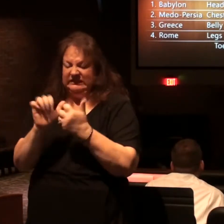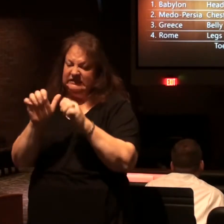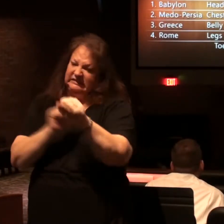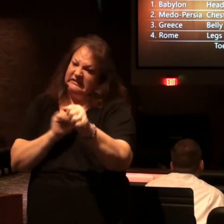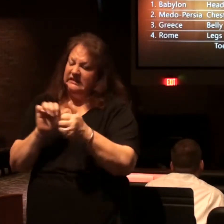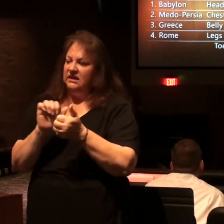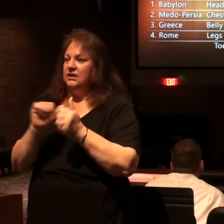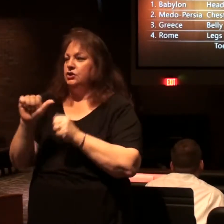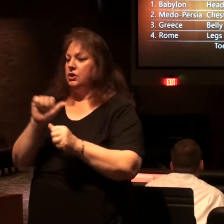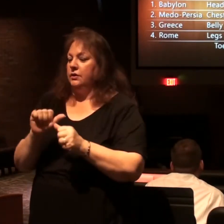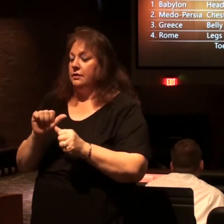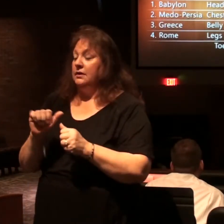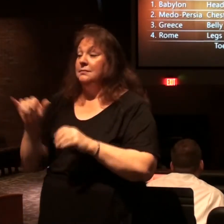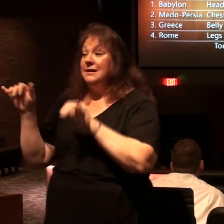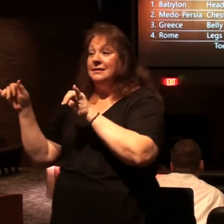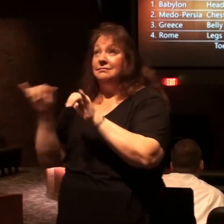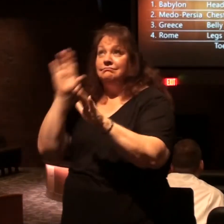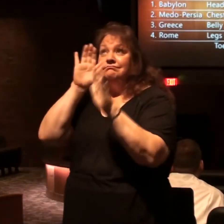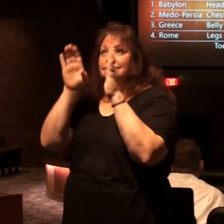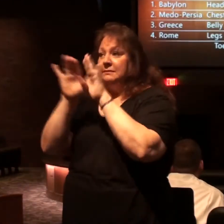image when you come to chapter seven